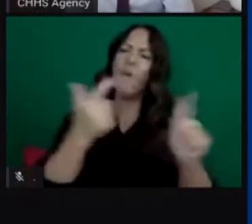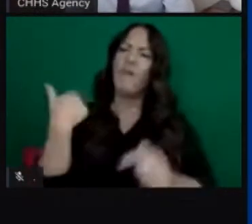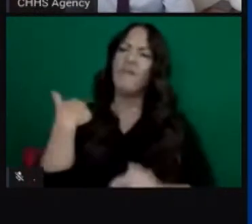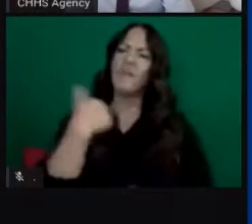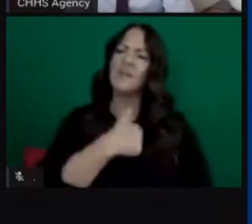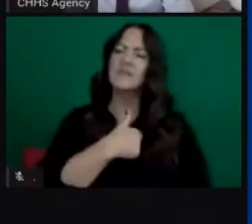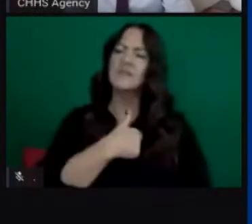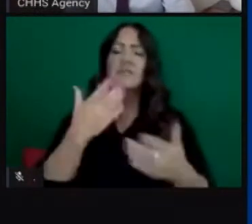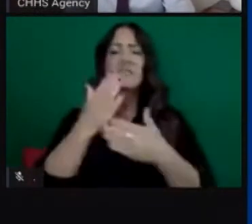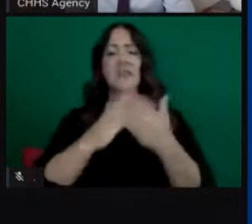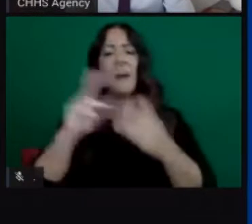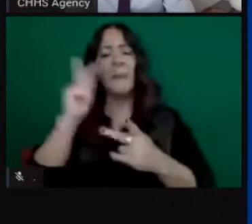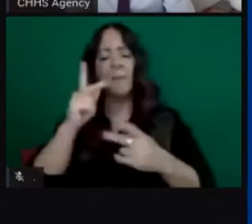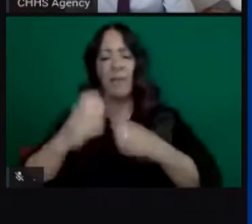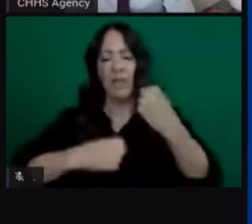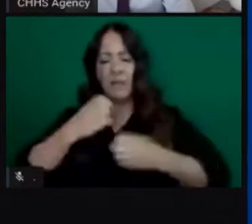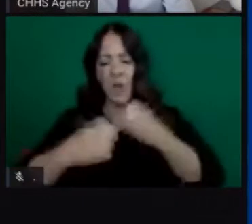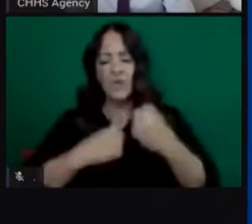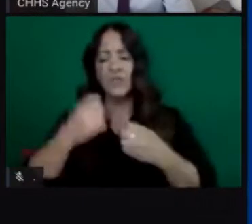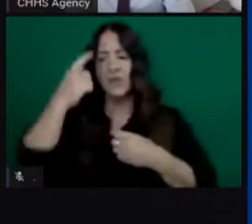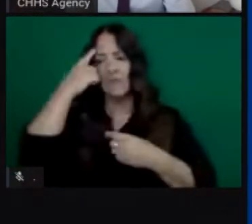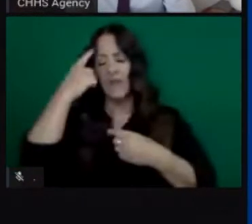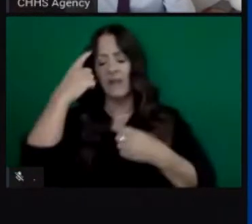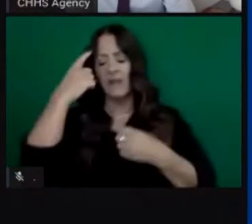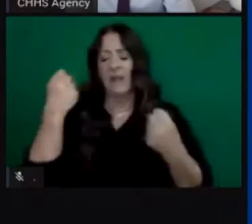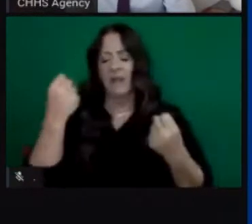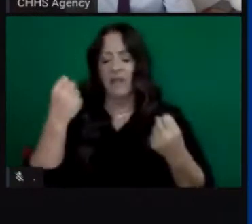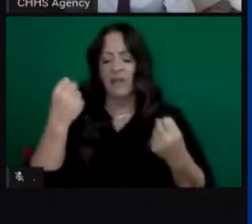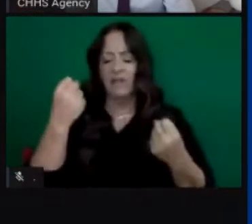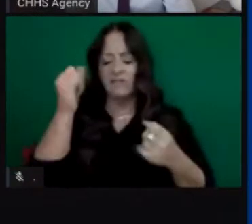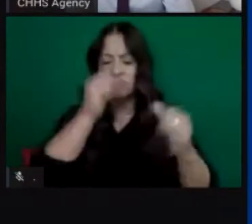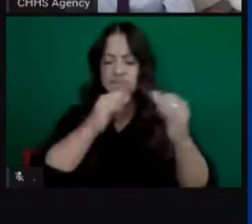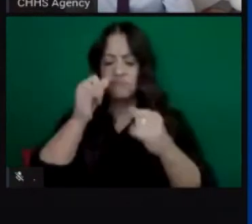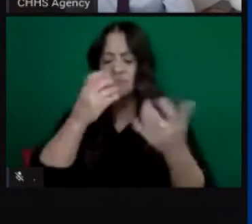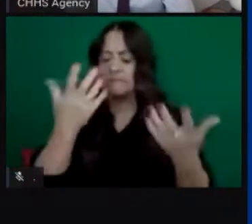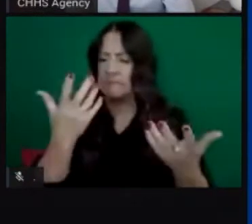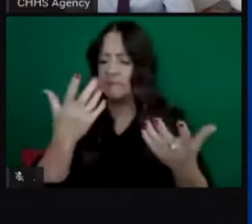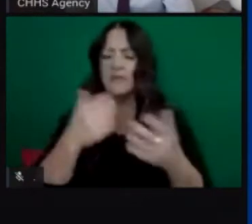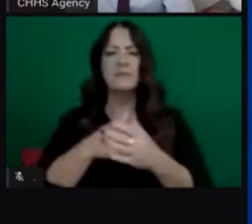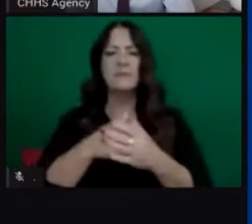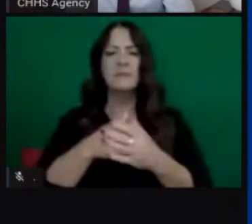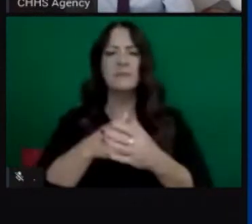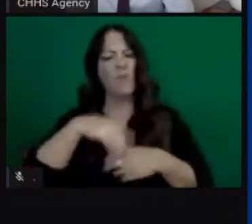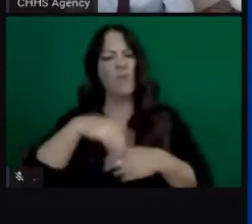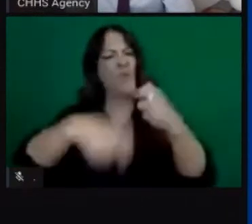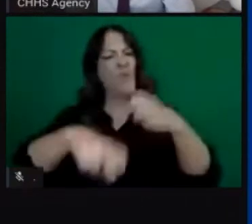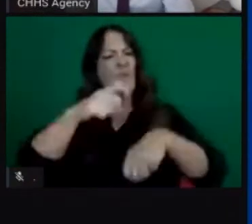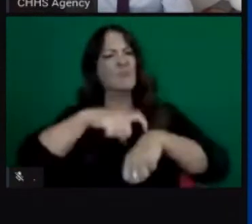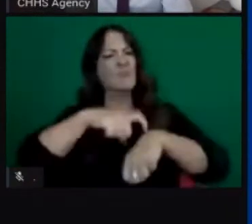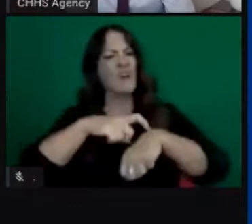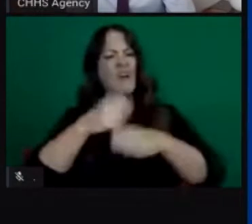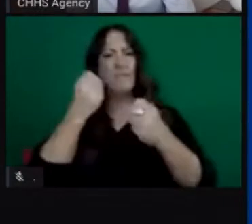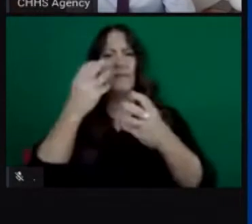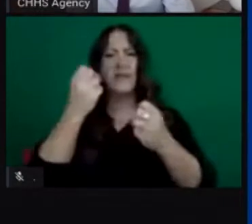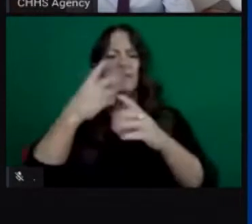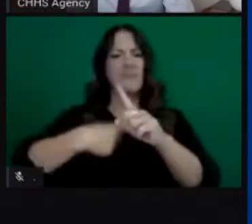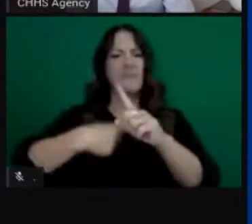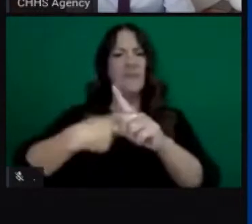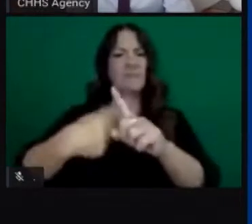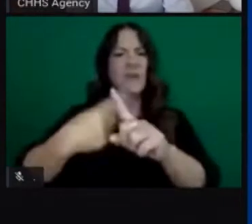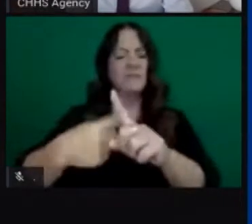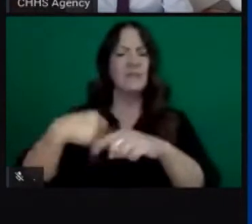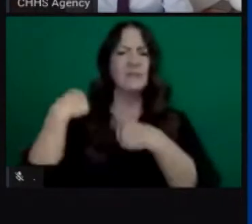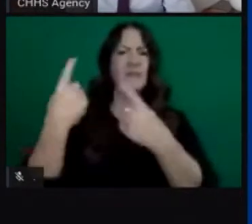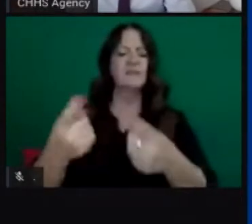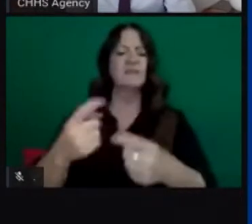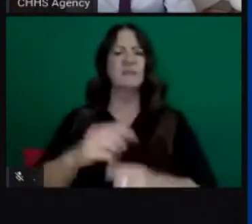their mental and emotional health we recognize that these have been tough times many many months ever since January and February